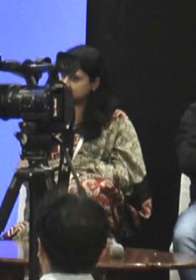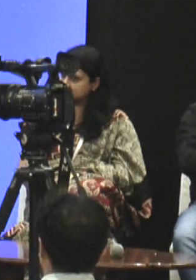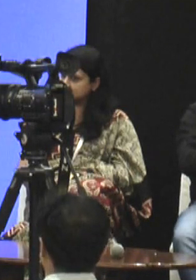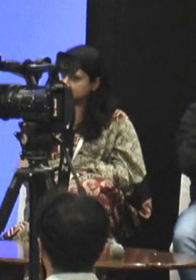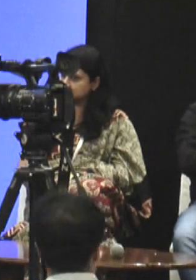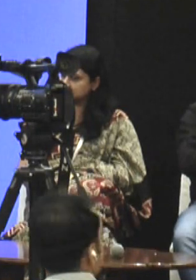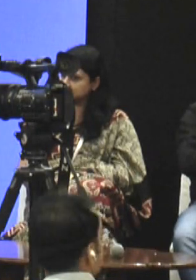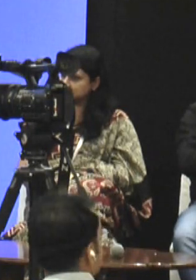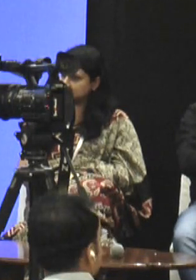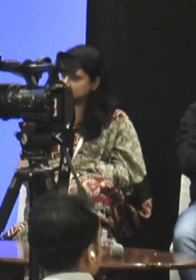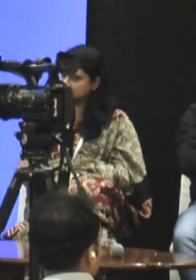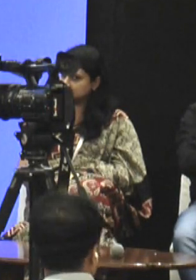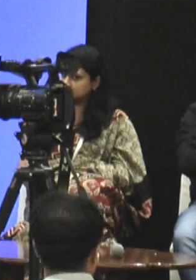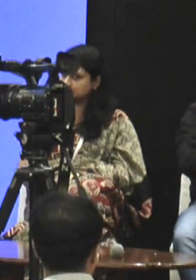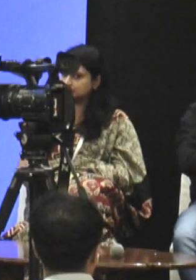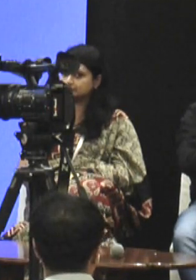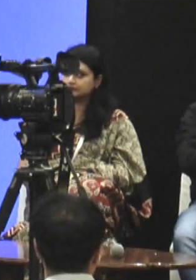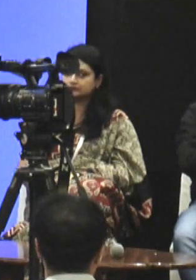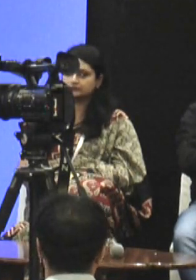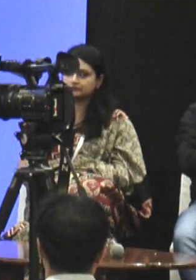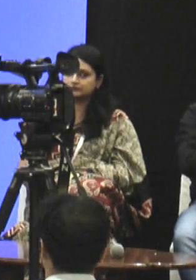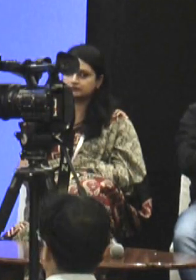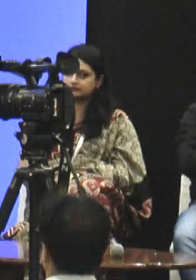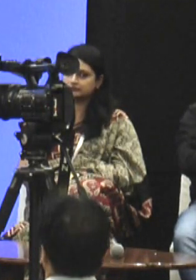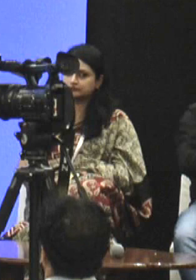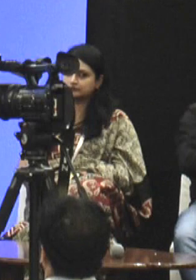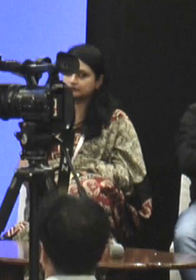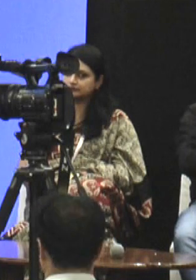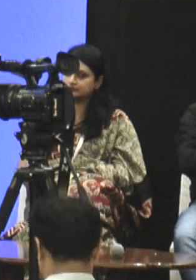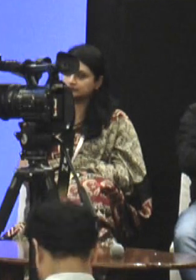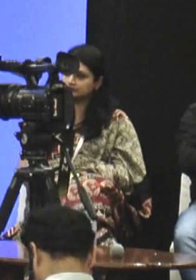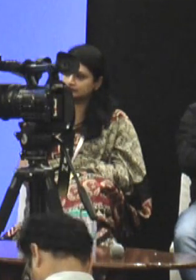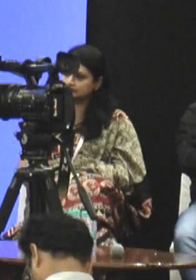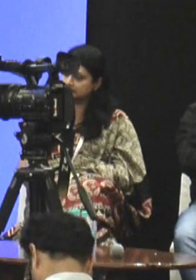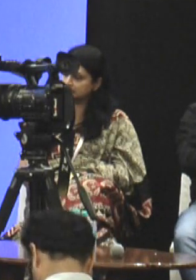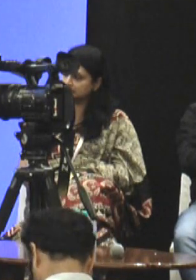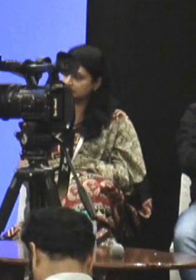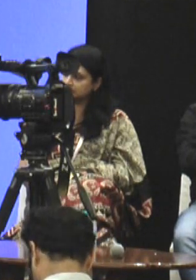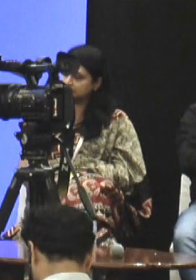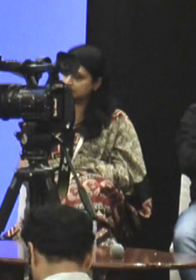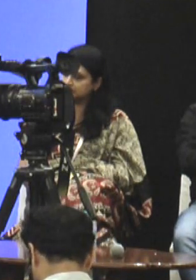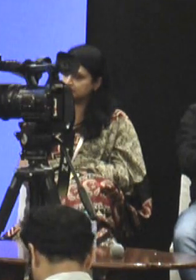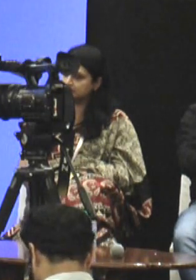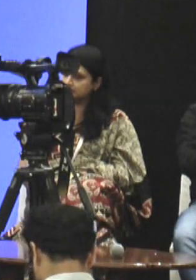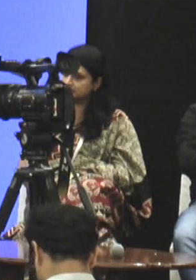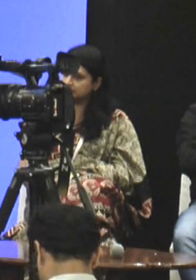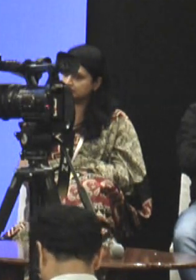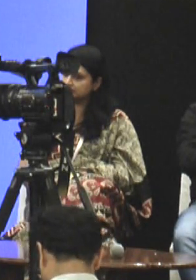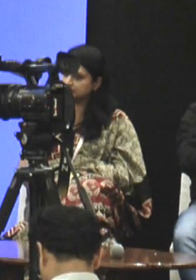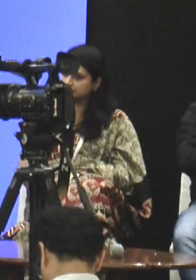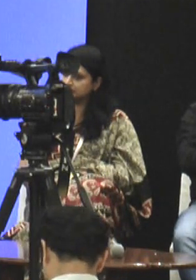them and the reasons are manifold. Some of them look at accessibility, some of them